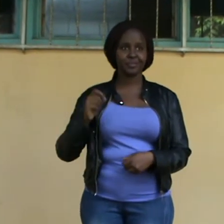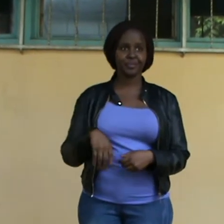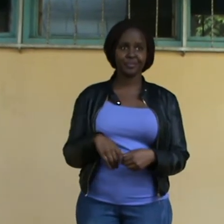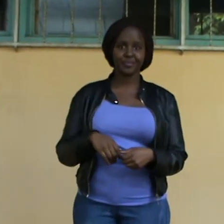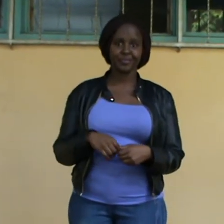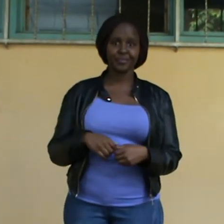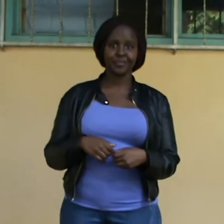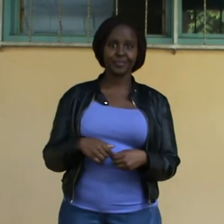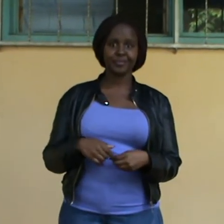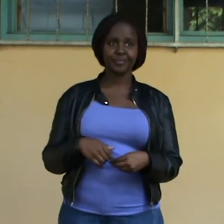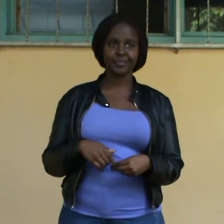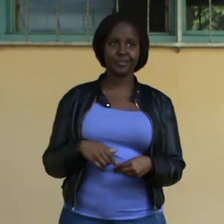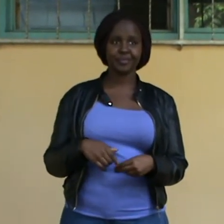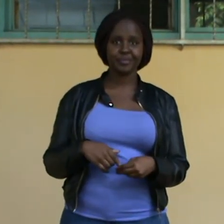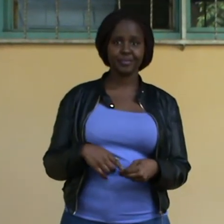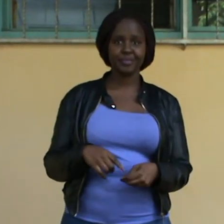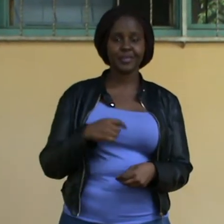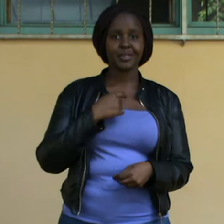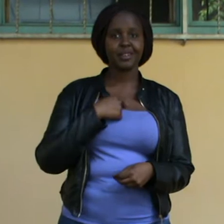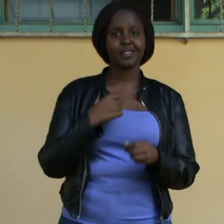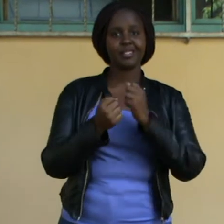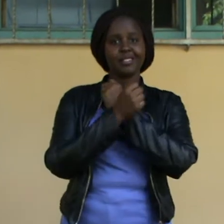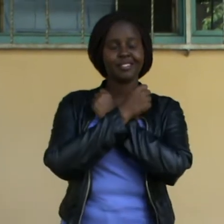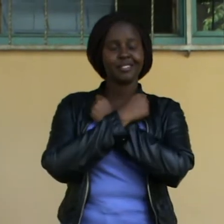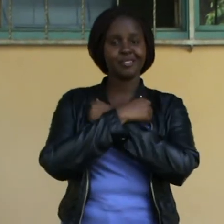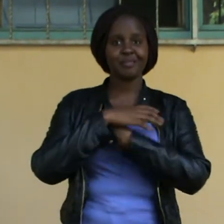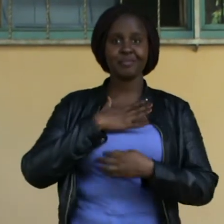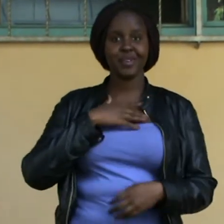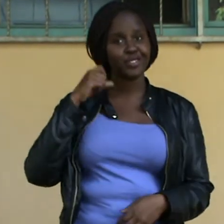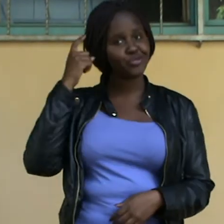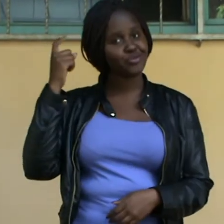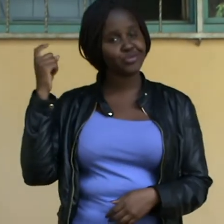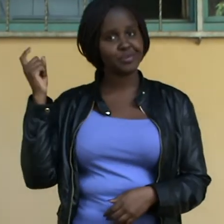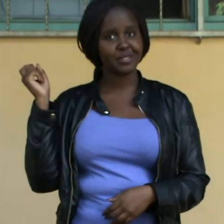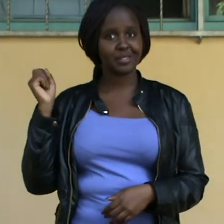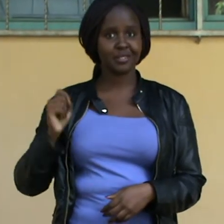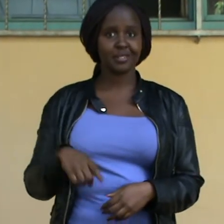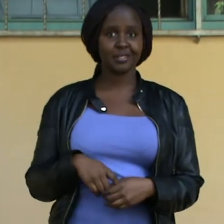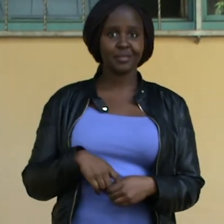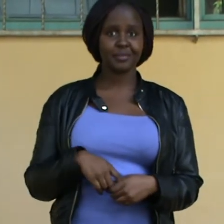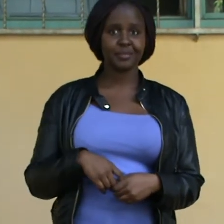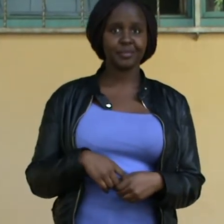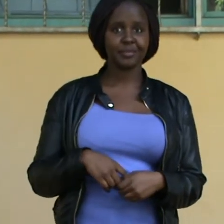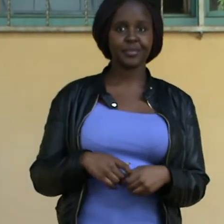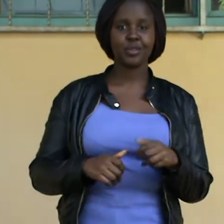I love my dreams, which I dream every night.